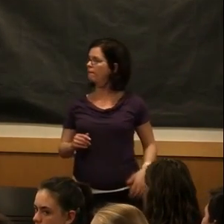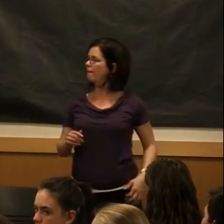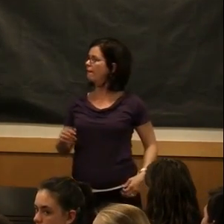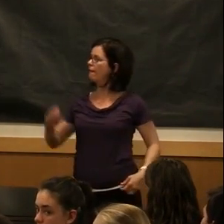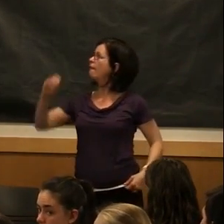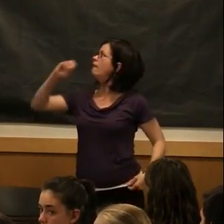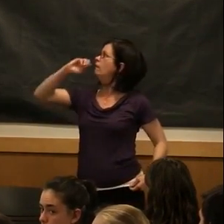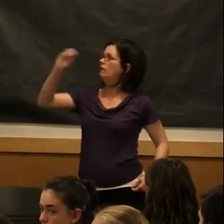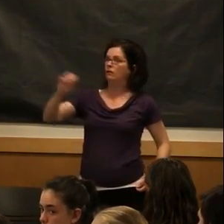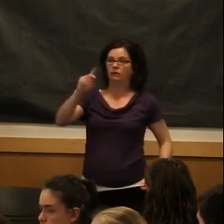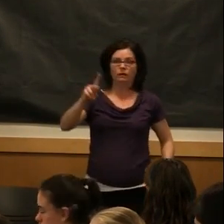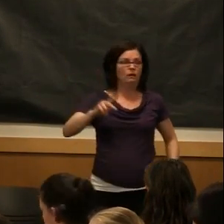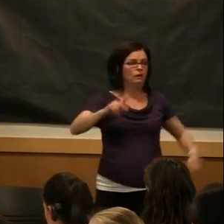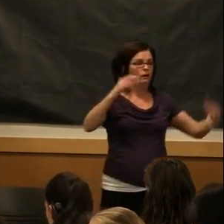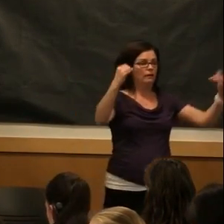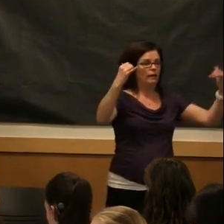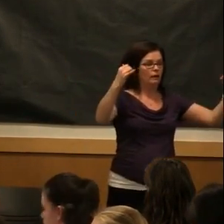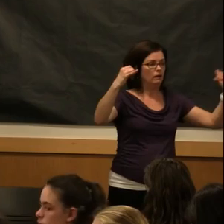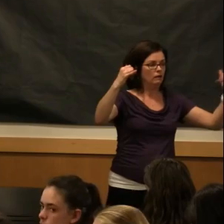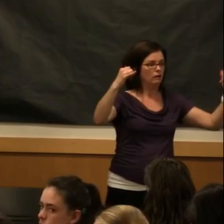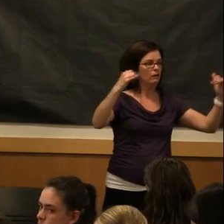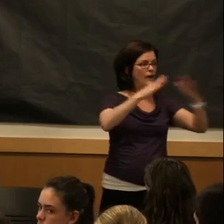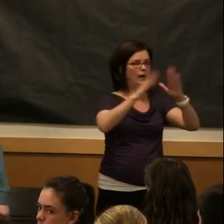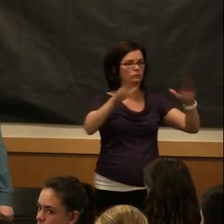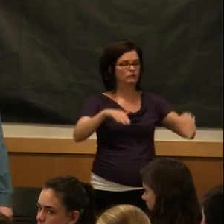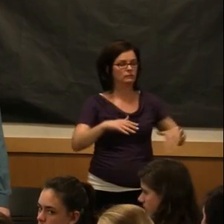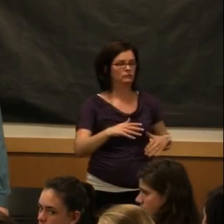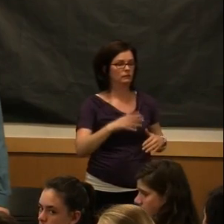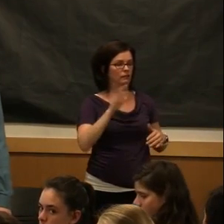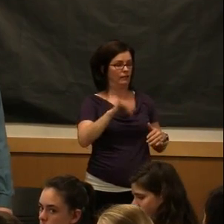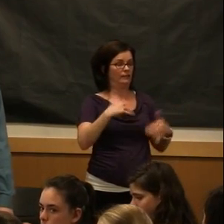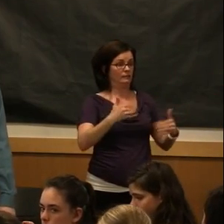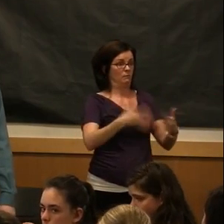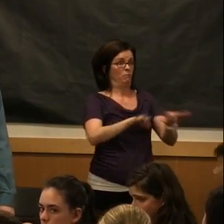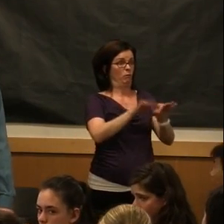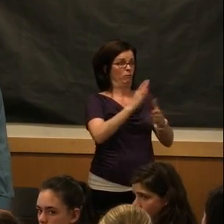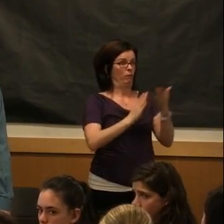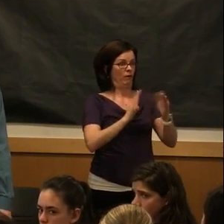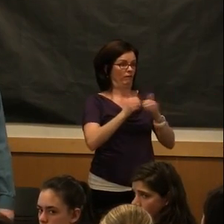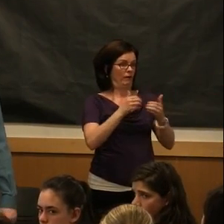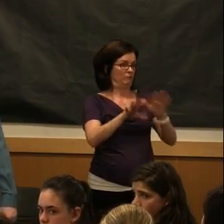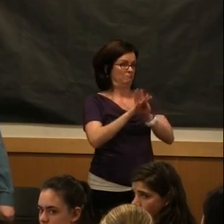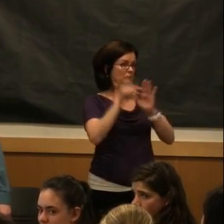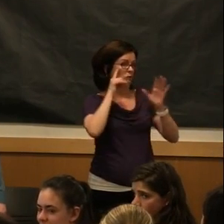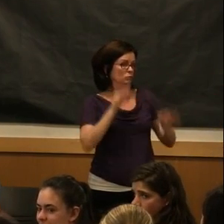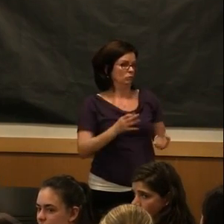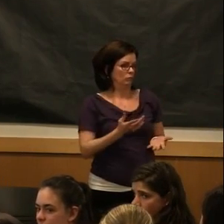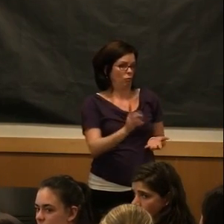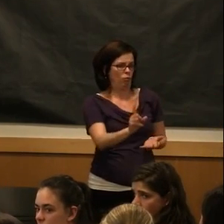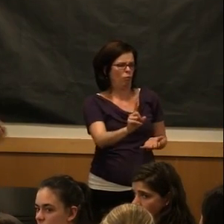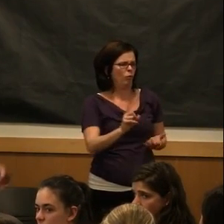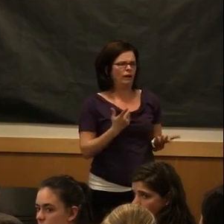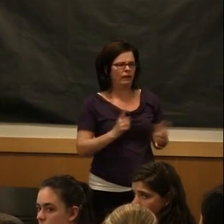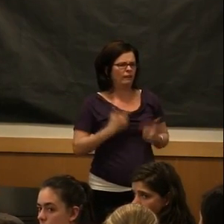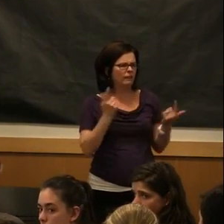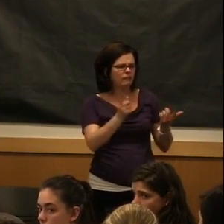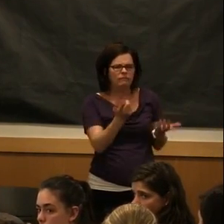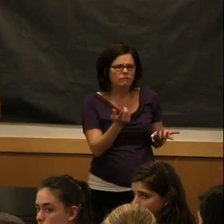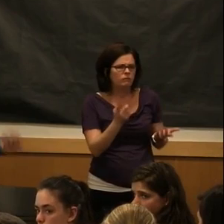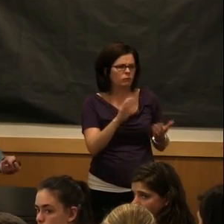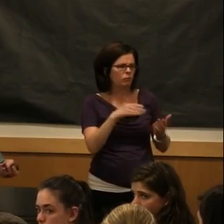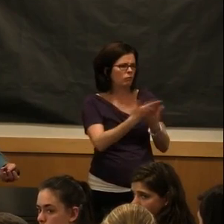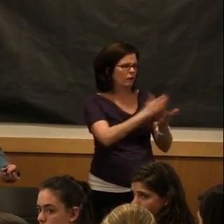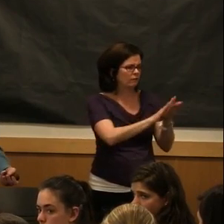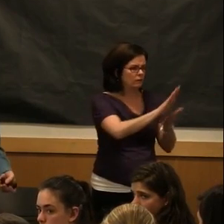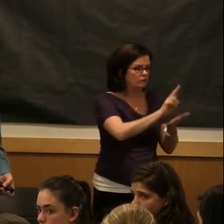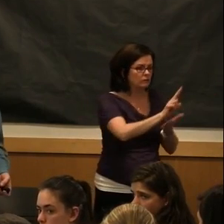All right. Then housing. This could be a big part of determining a school is where are you going to live when you get there? Do you like where you're living? Do